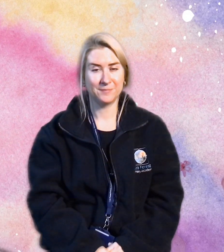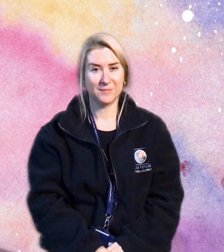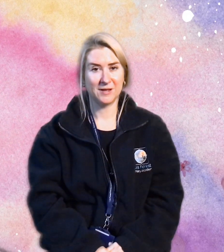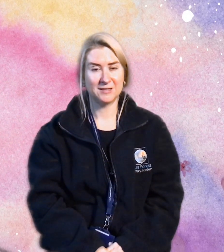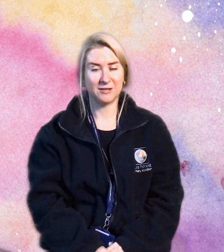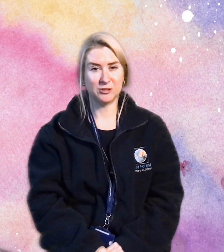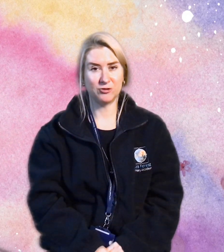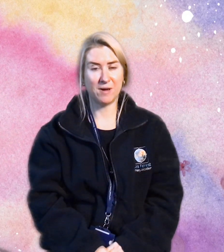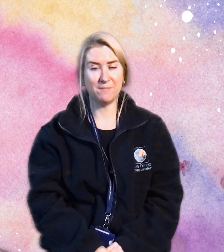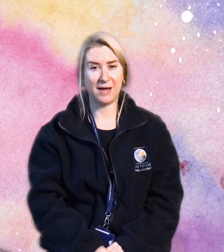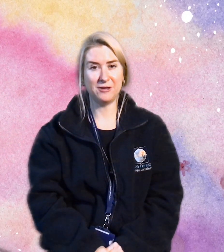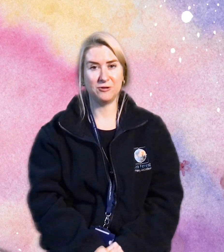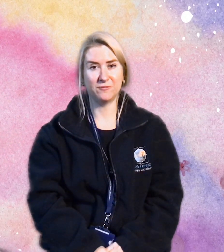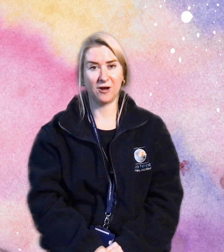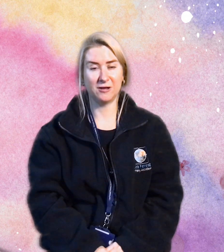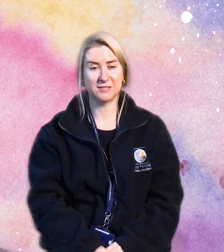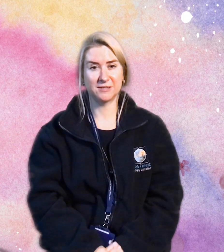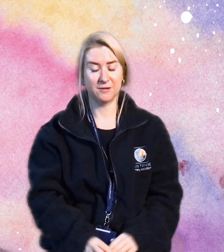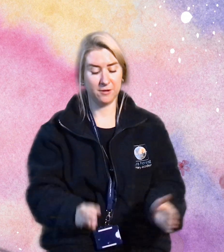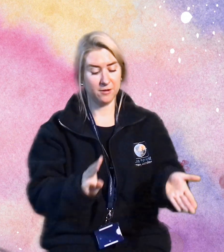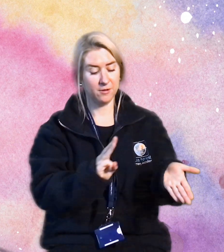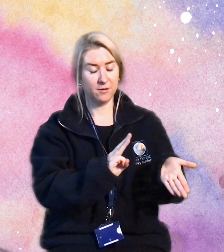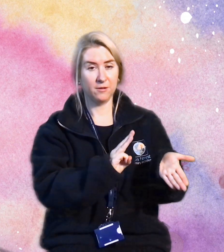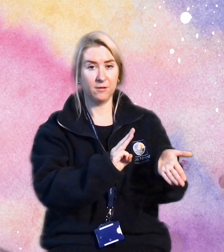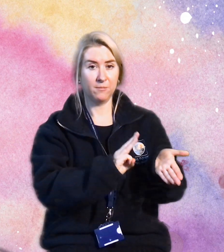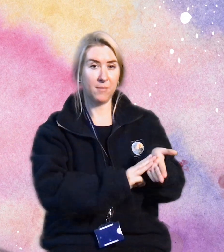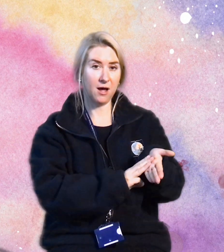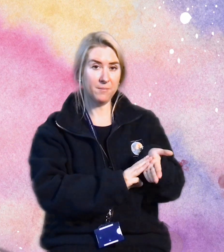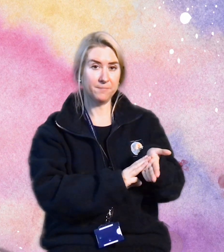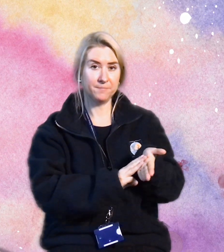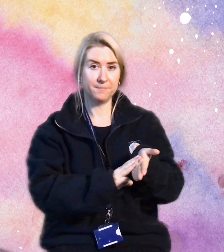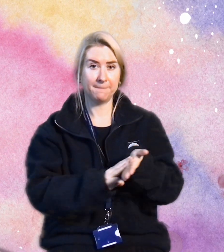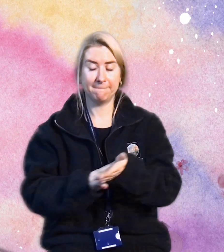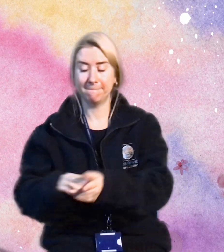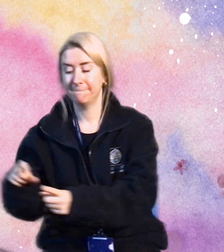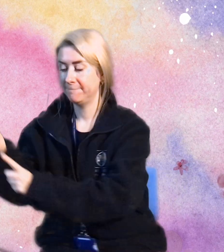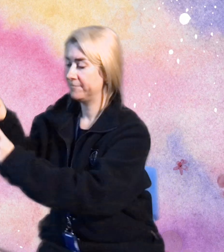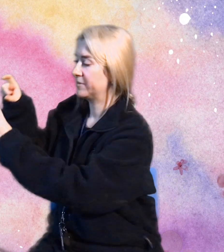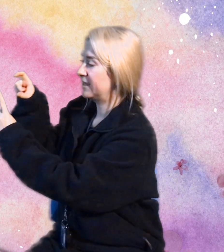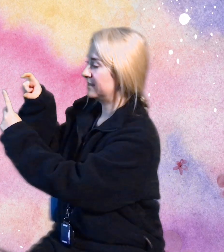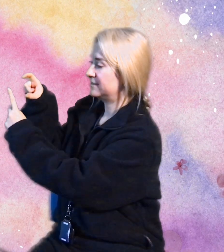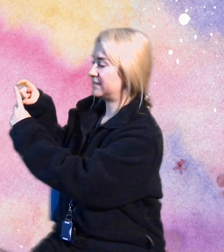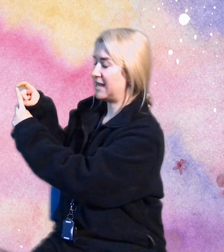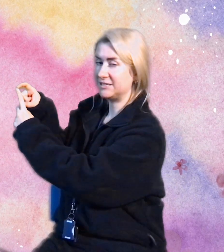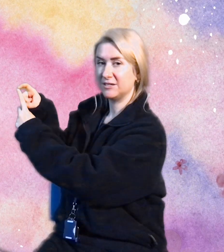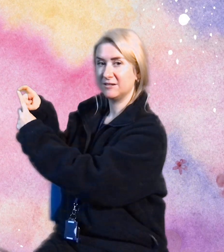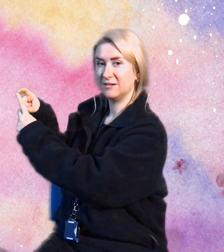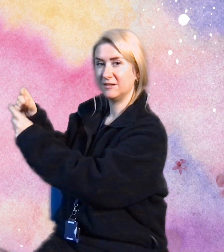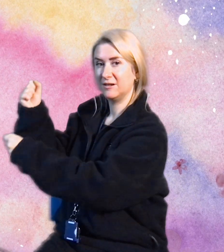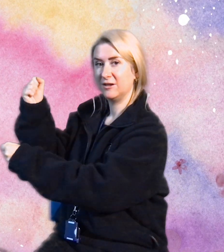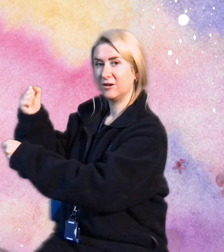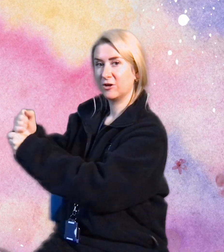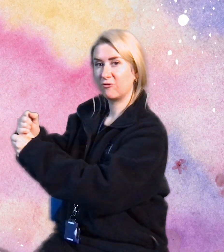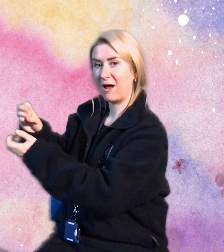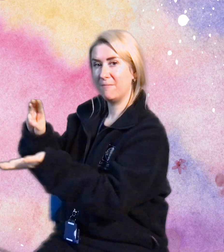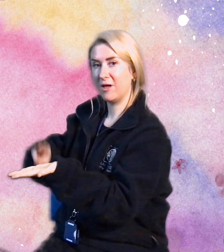So just remember you've got mum, dad, grandmother,